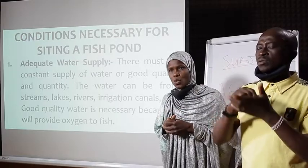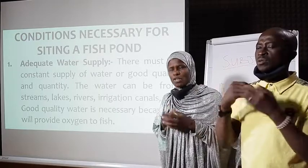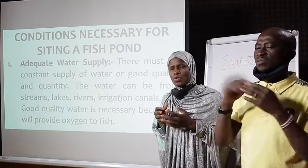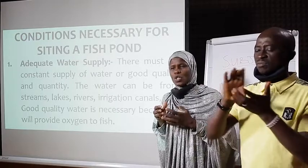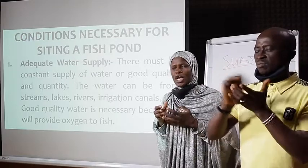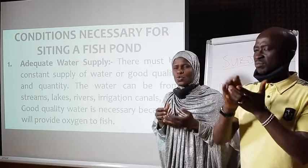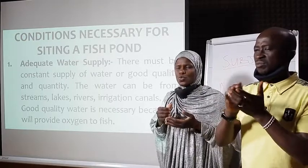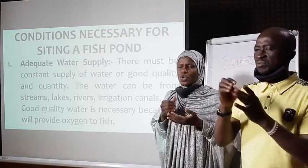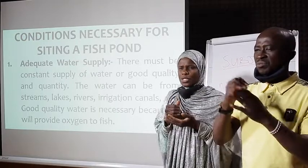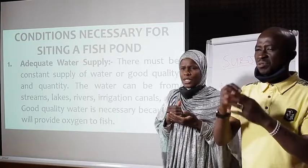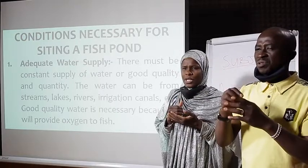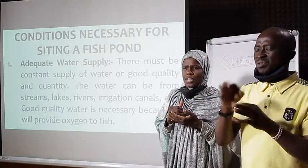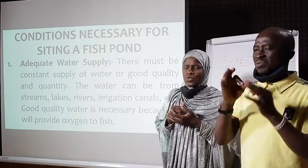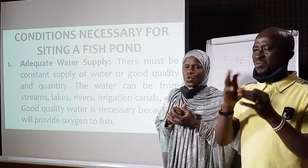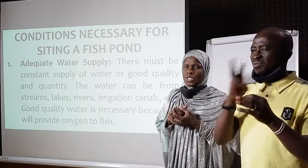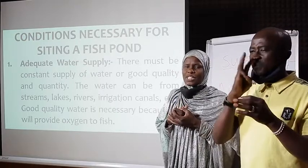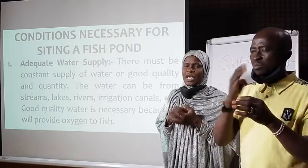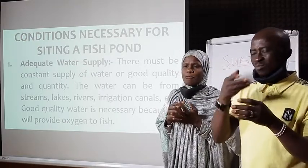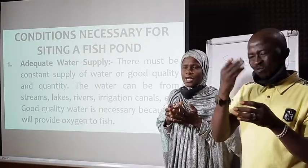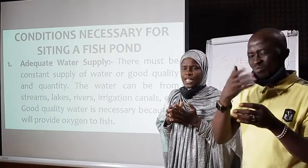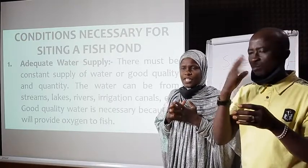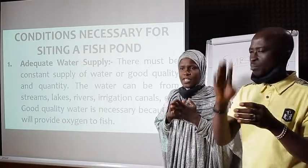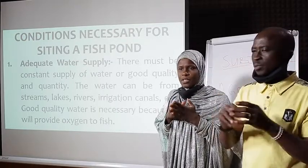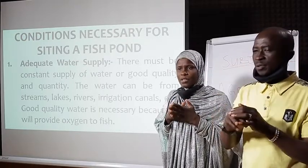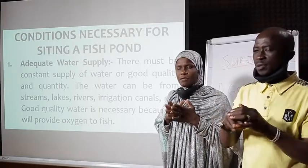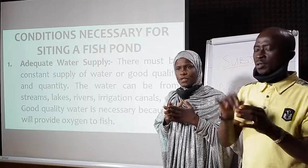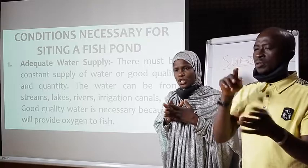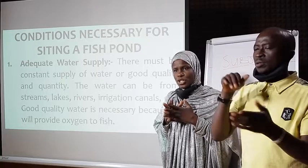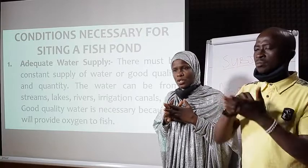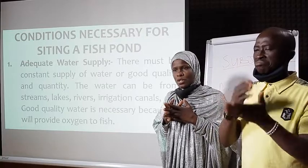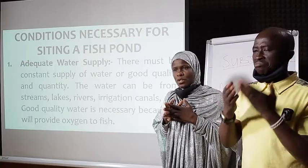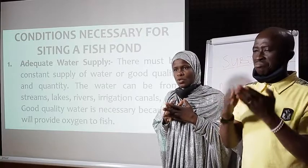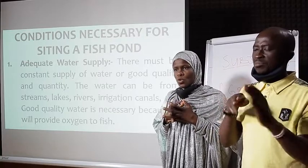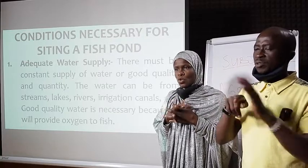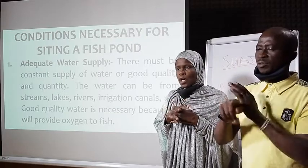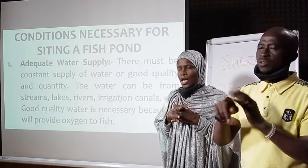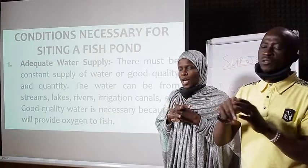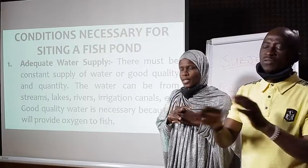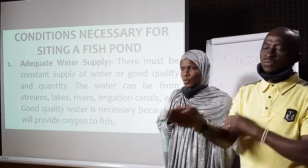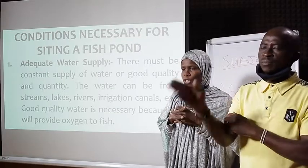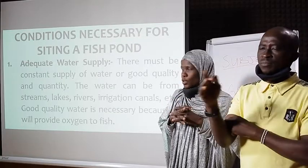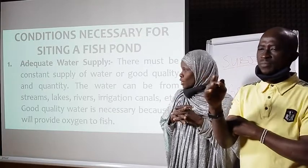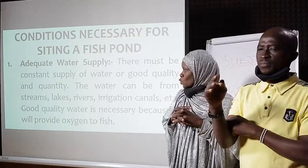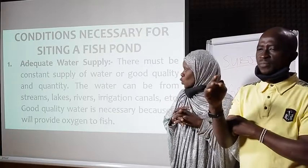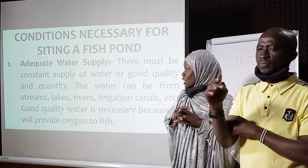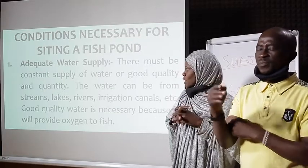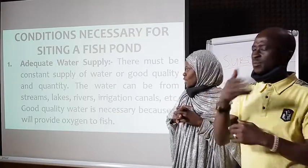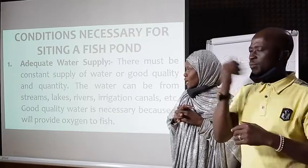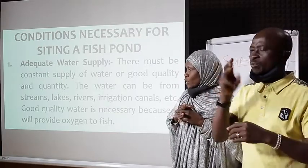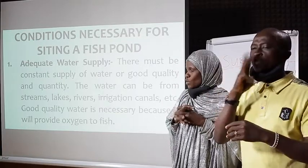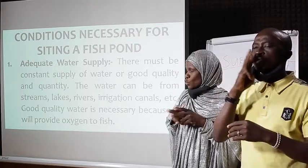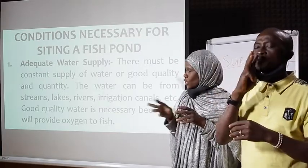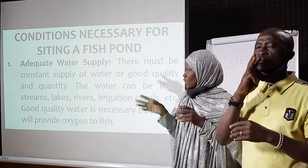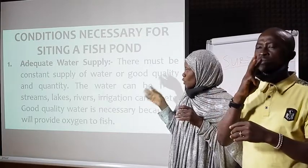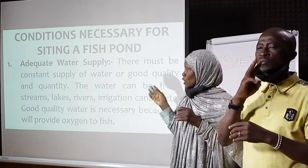chemical or if the water is too toxic it what it affects and kill the fish so the best water